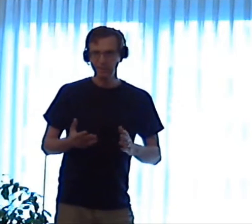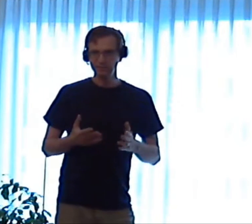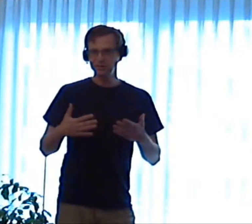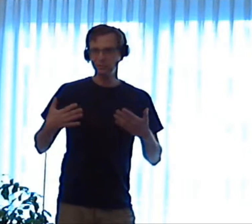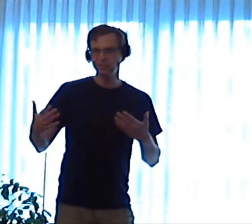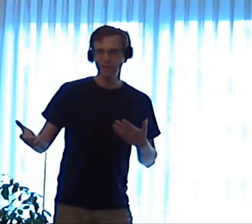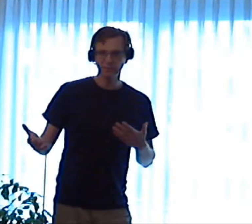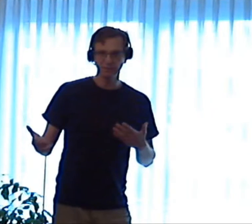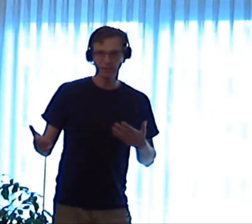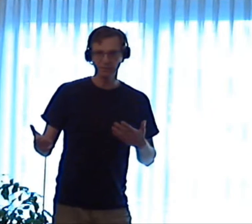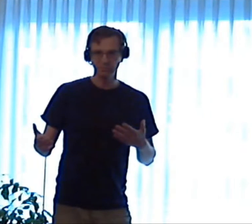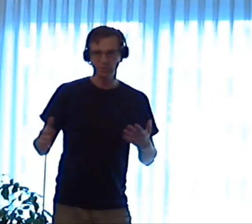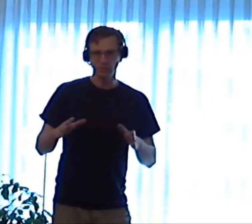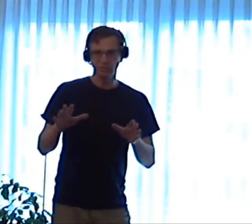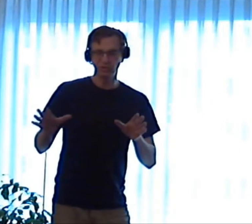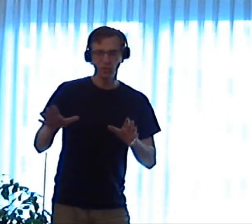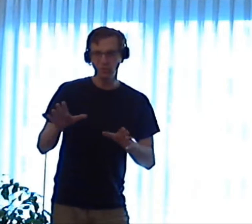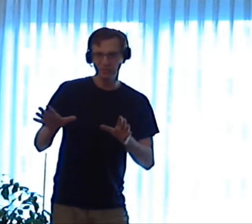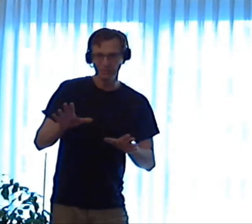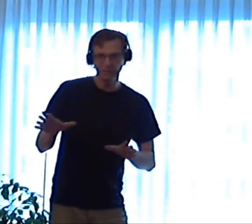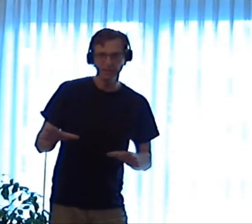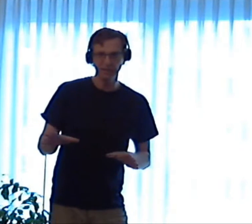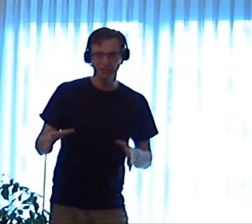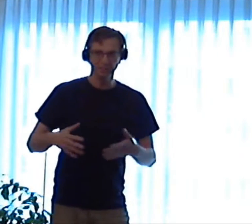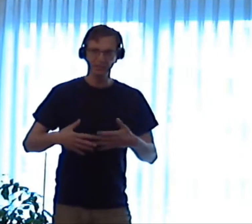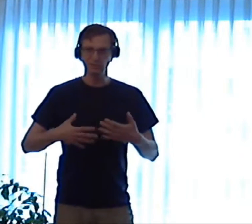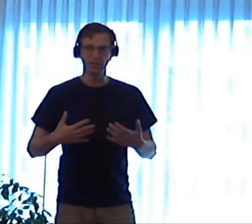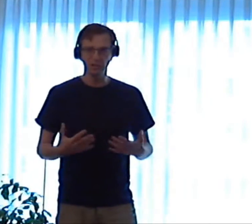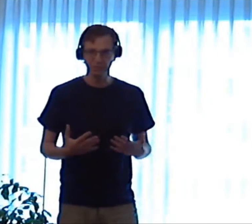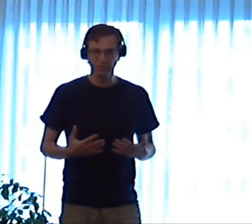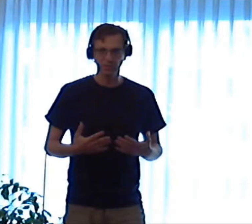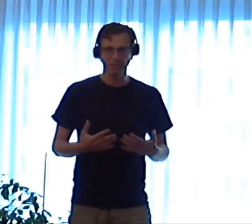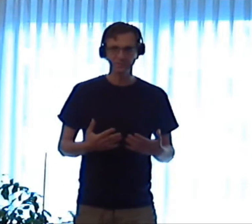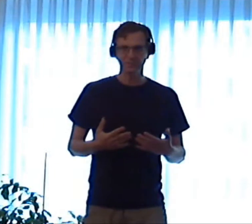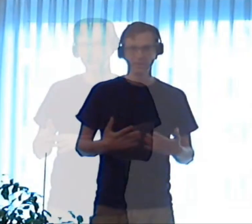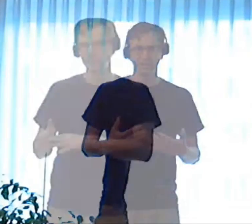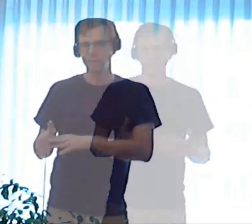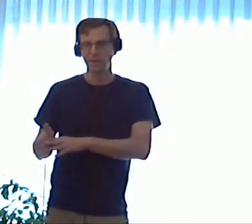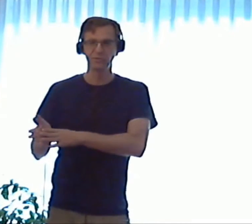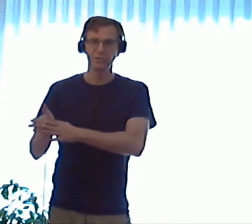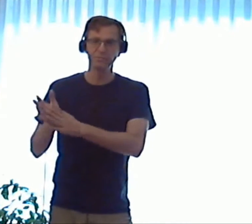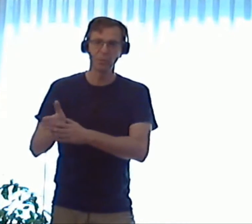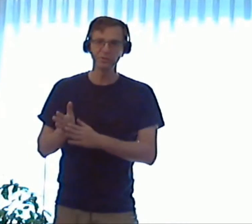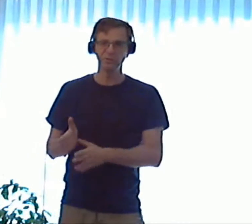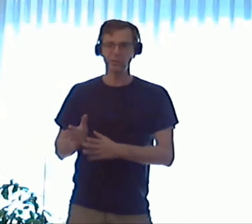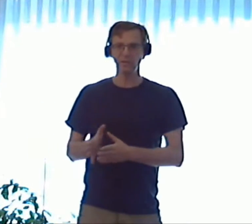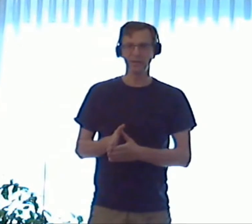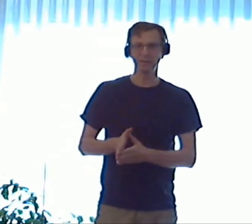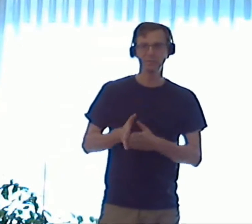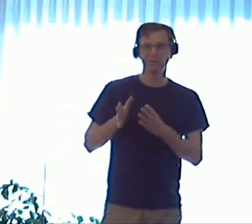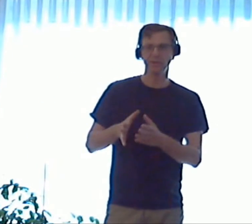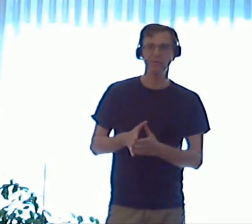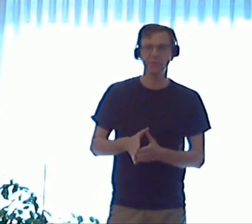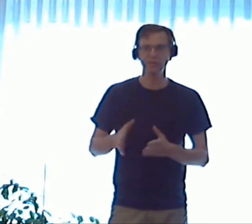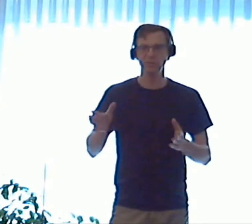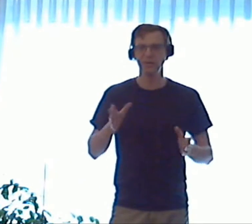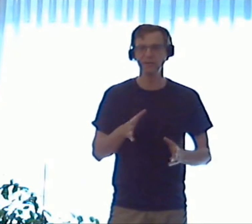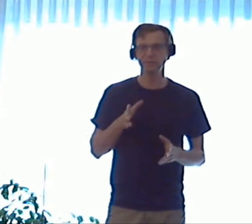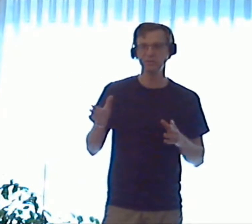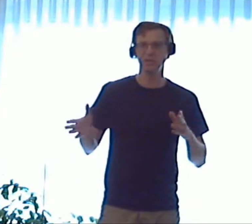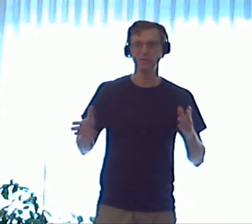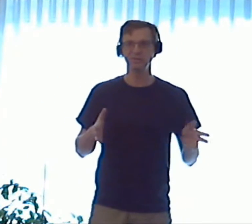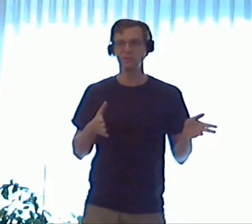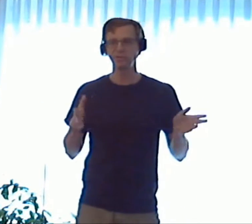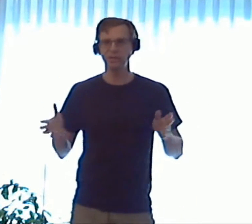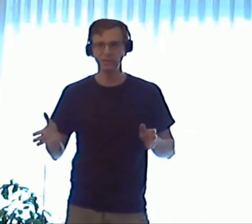we have a tendency of rejecting that because we don't want to see that. It makes us feel uncomfortable. But it's really important to look at that because otherwise we